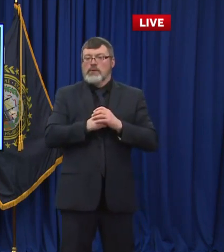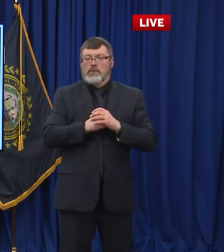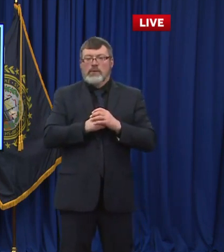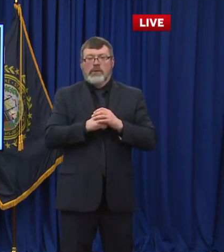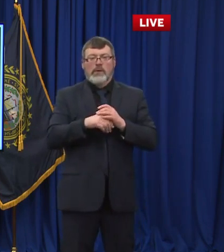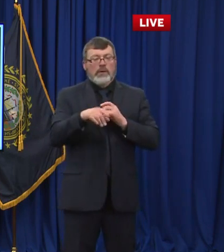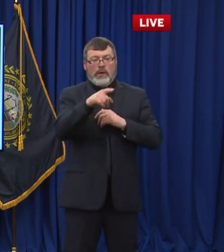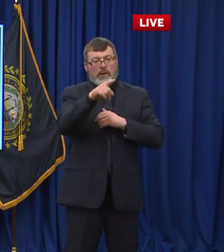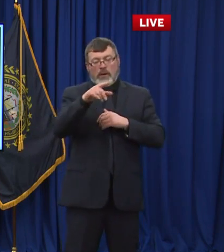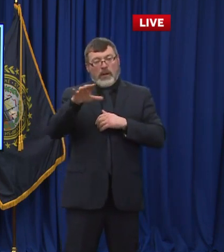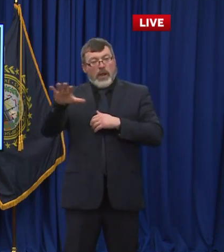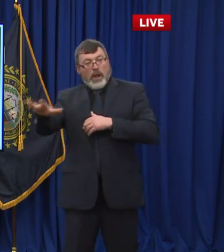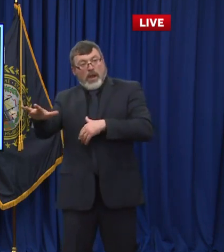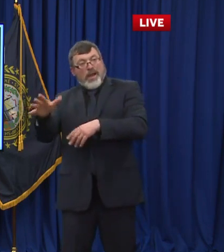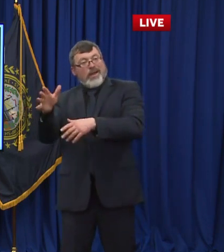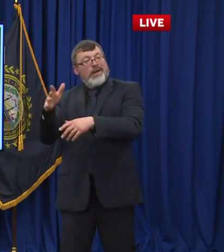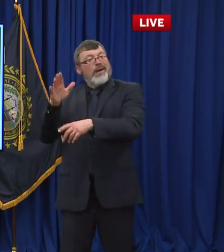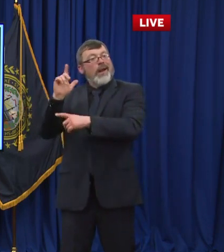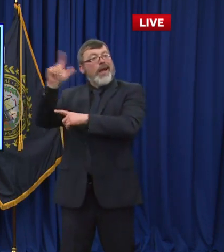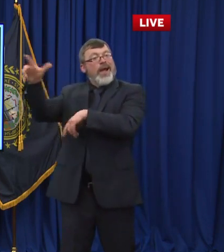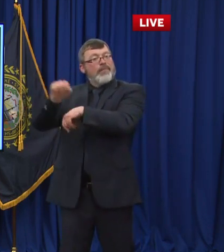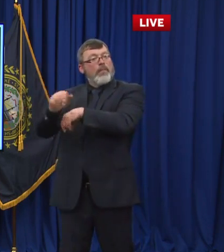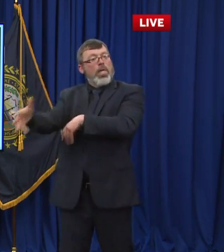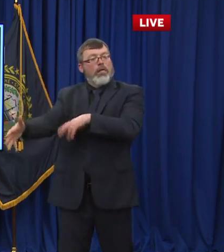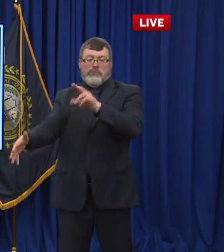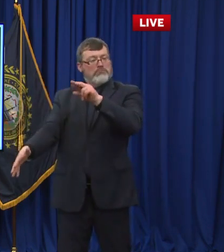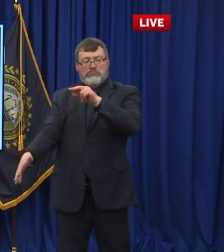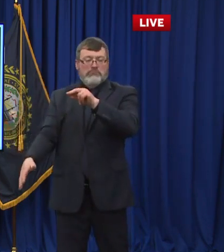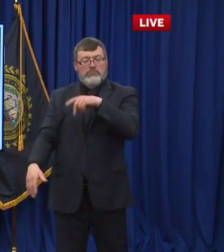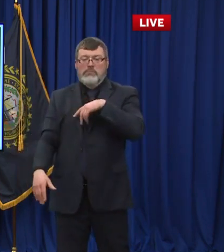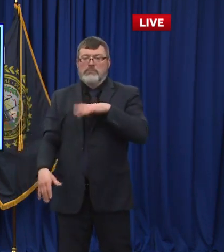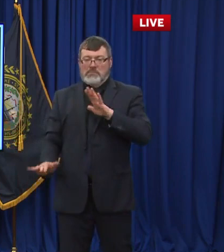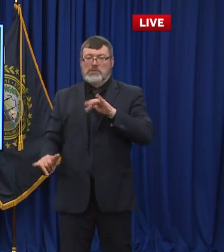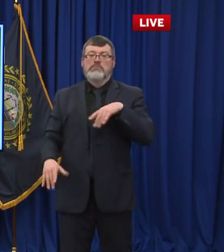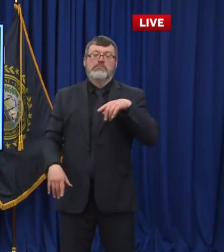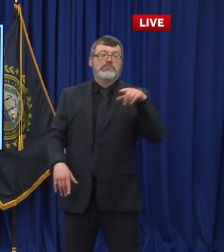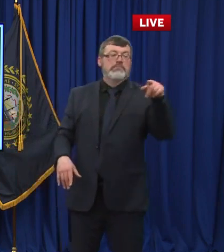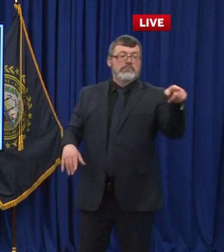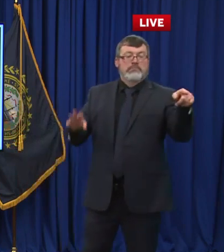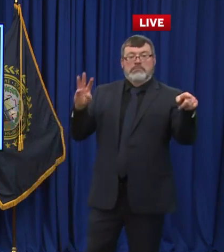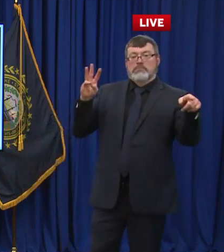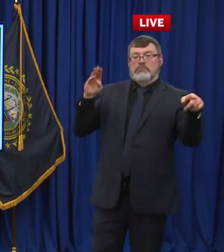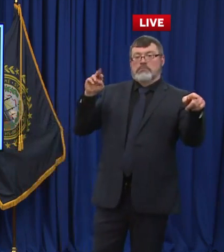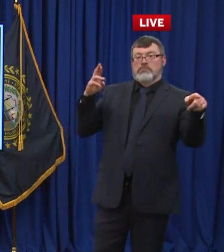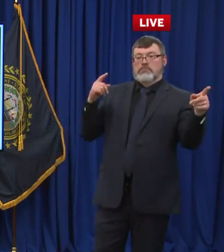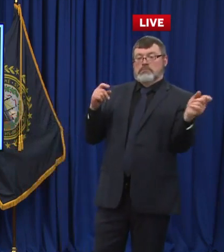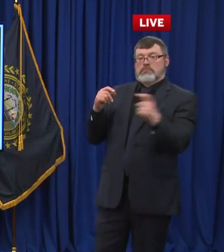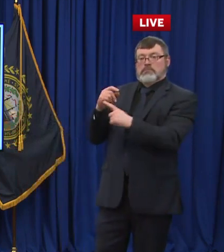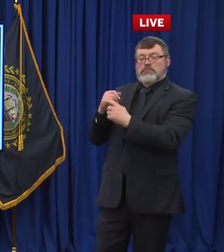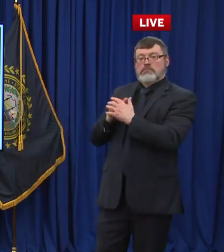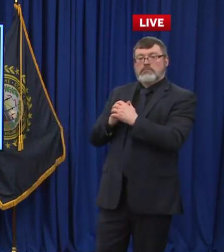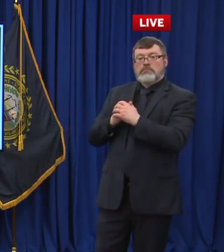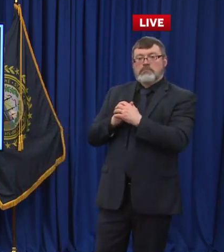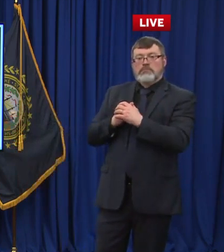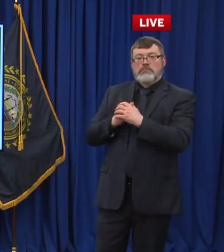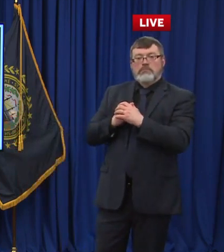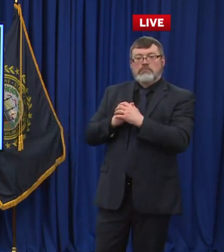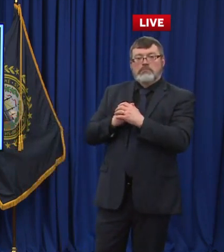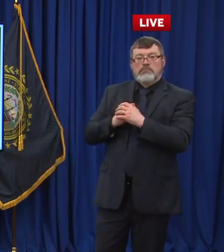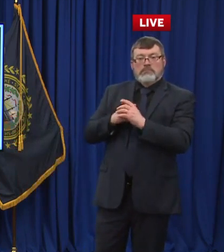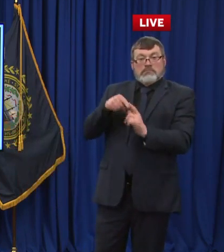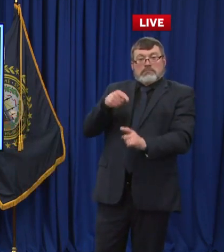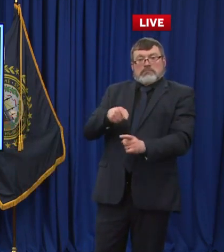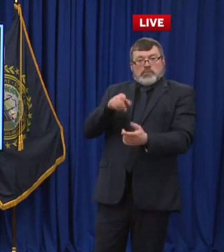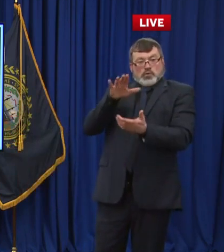order. Will they be required full days or because I know there are some districts that are doing like half days at the moment? At least two days.